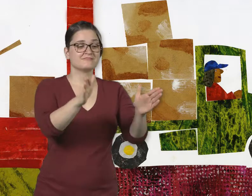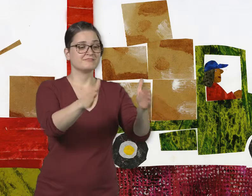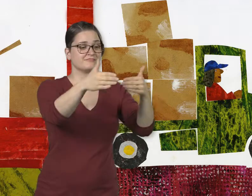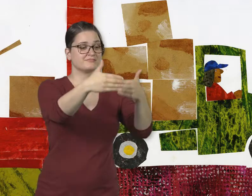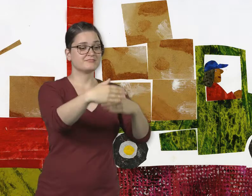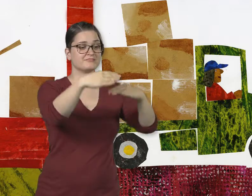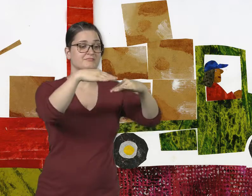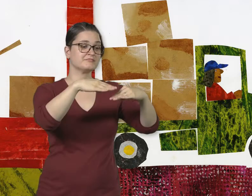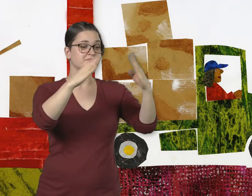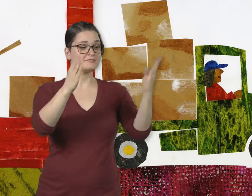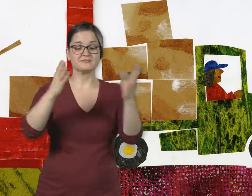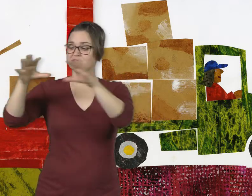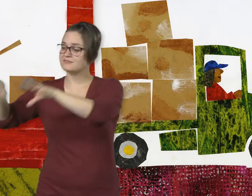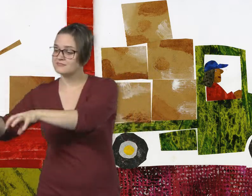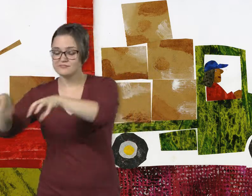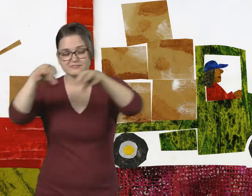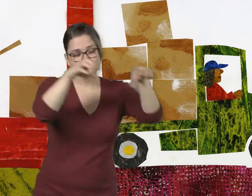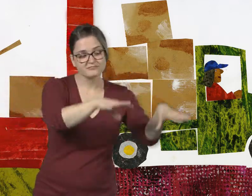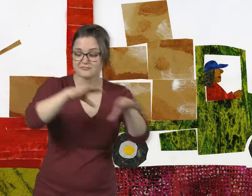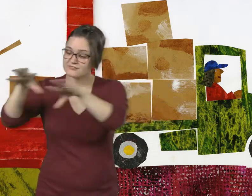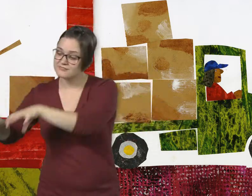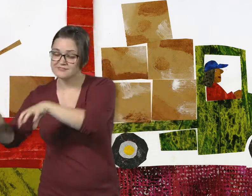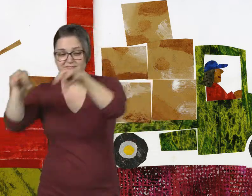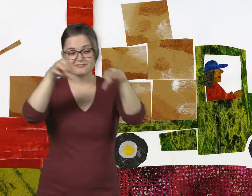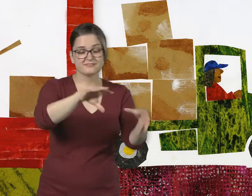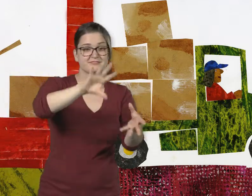Then they are packed, ten to a box.